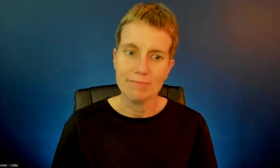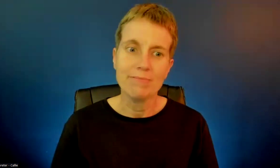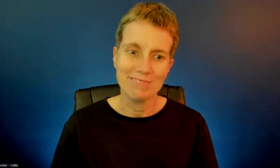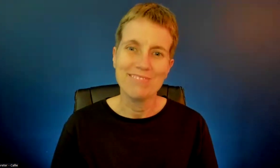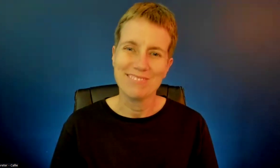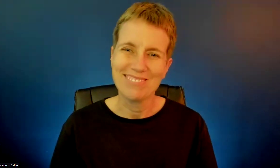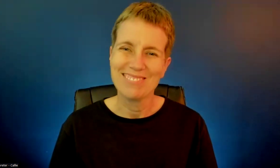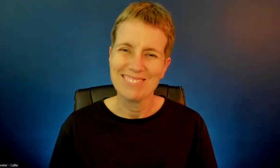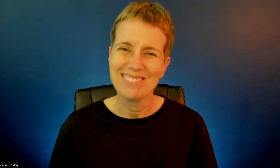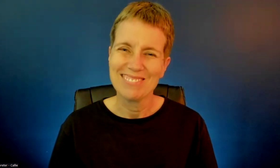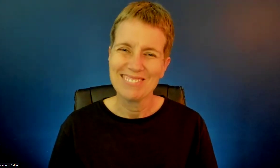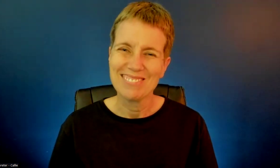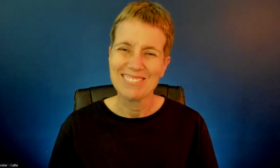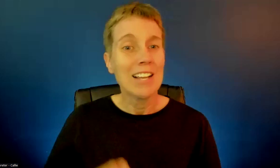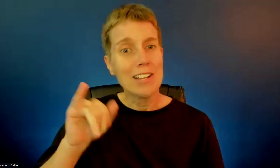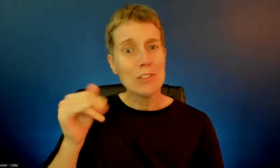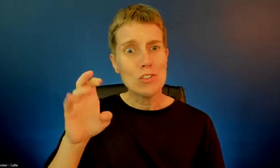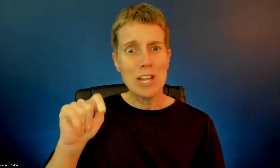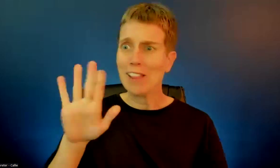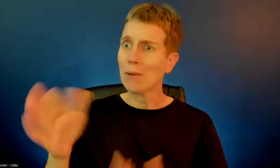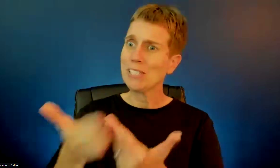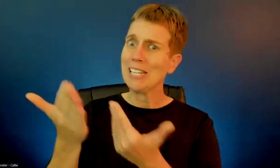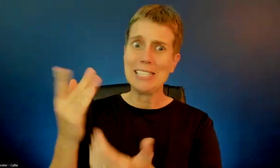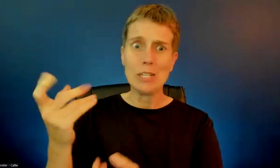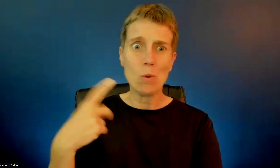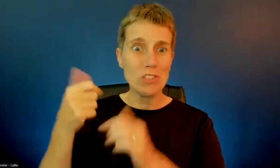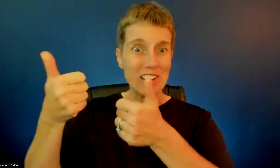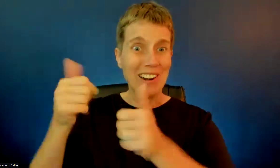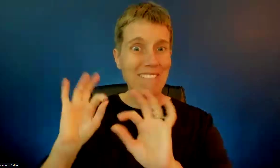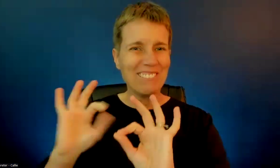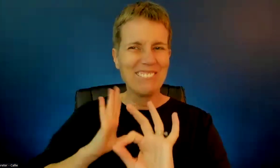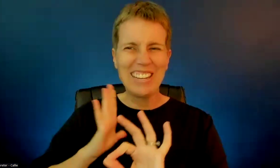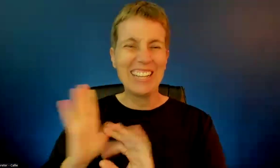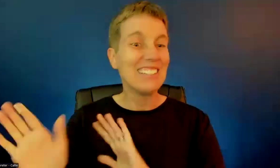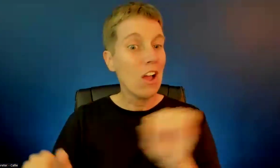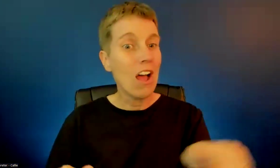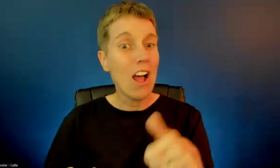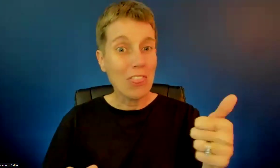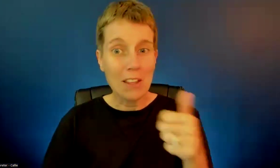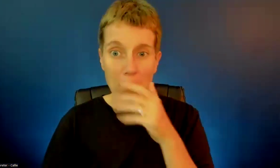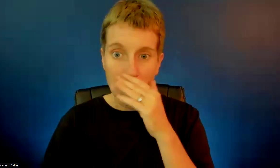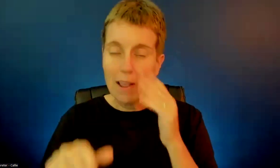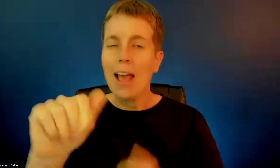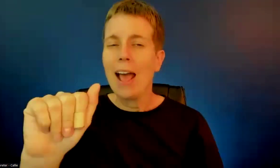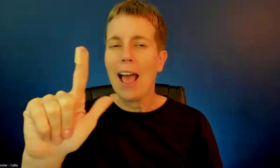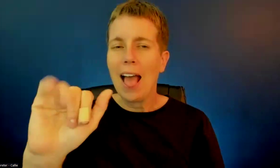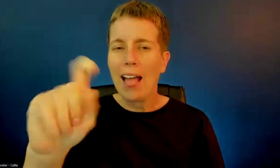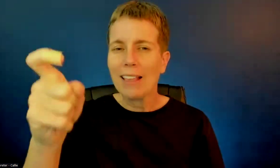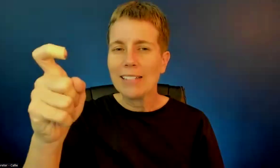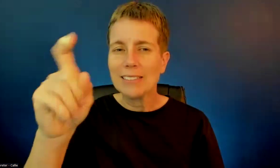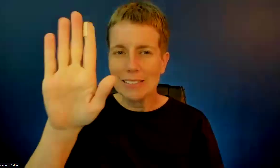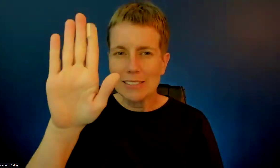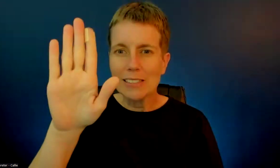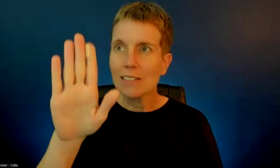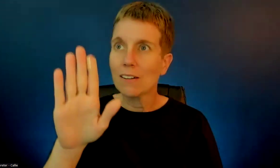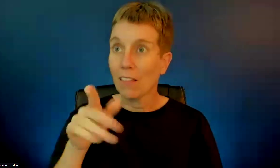one. Okay. Sometimes they're not easy. Any other questions? Yes. Related to that. You've been